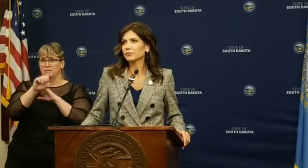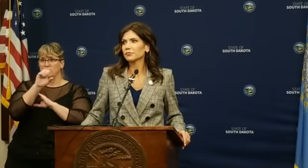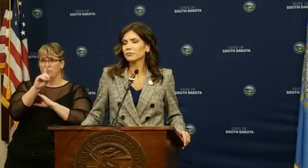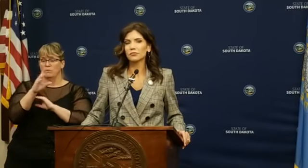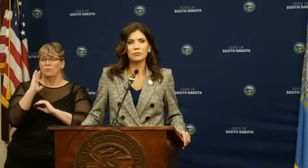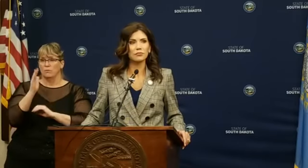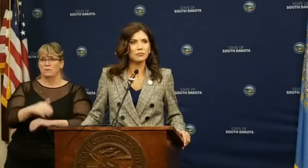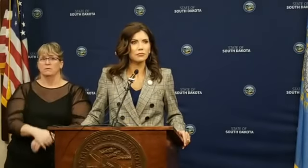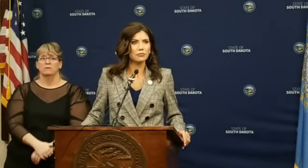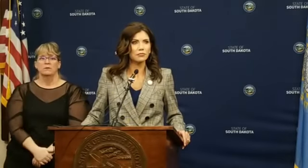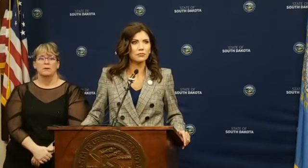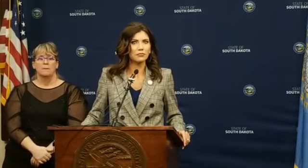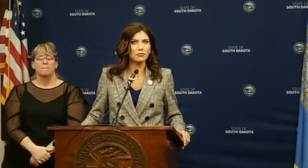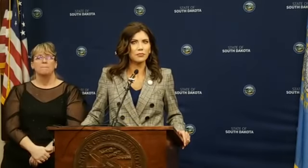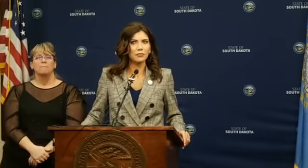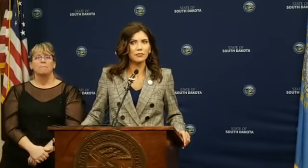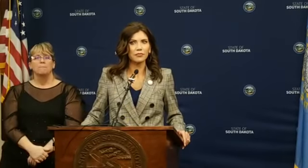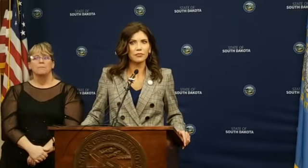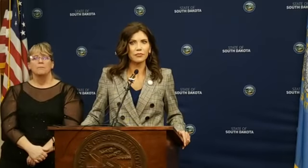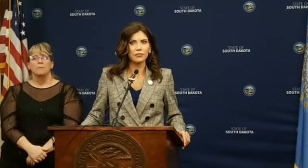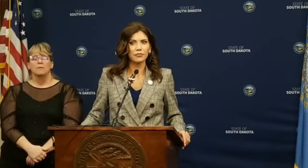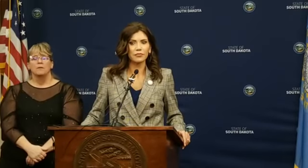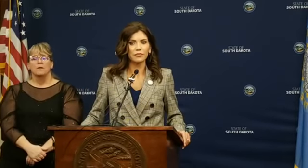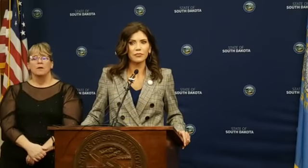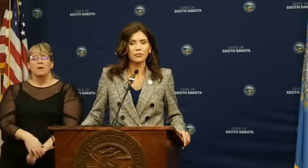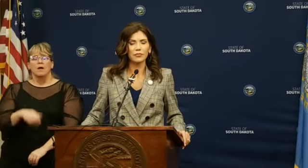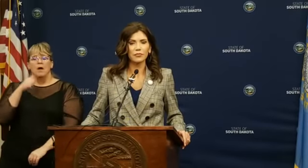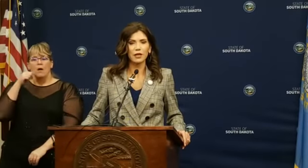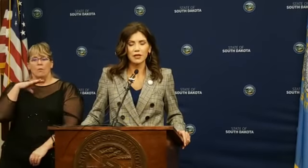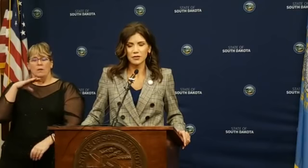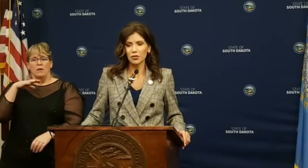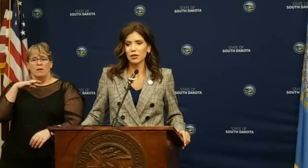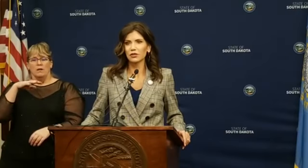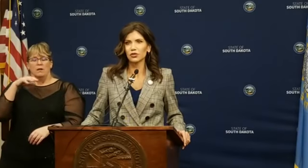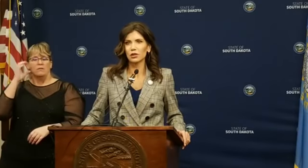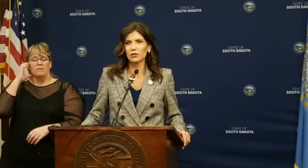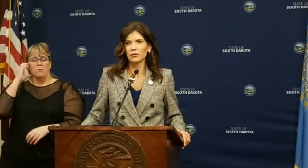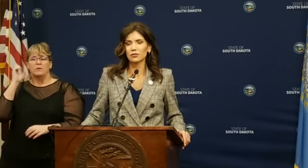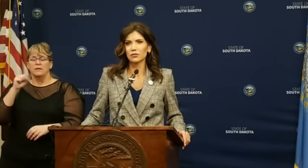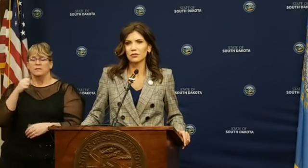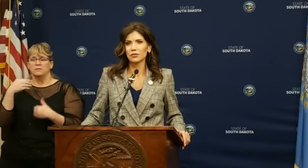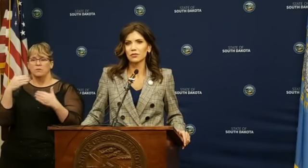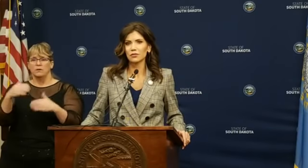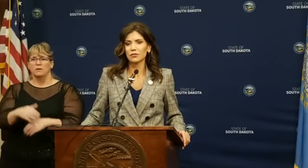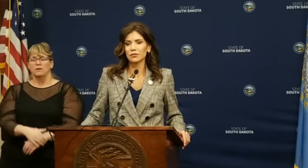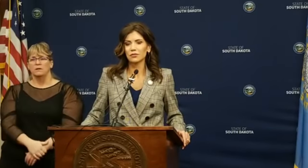you. Governor Noem, this is Jody at DRG Media Group and Pierre. Yes, go ahead Jody.